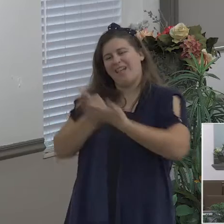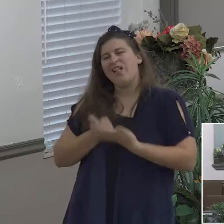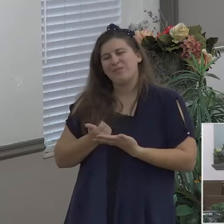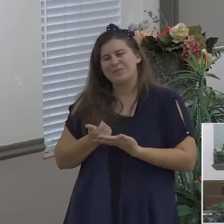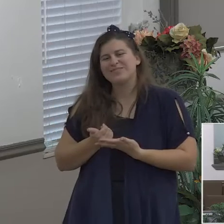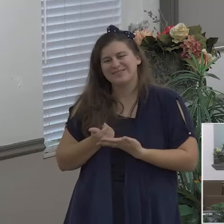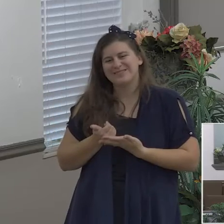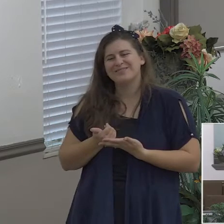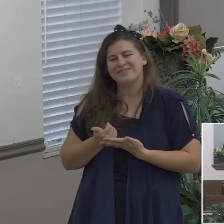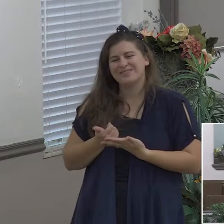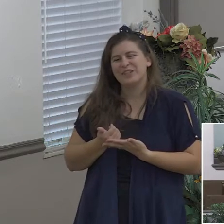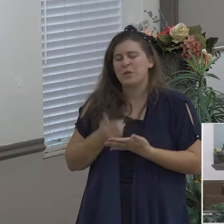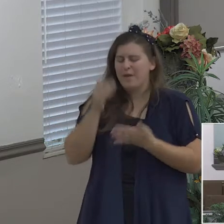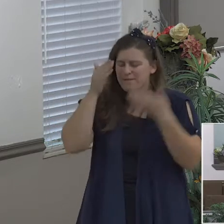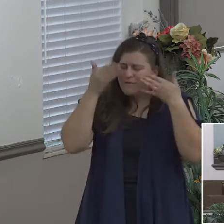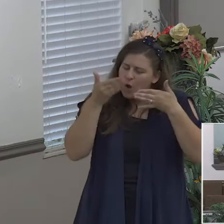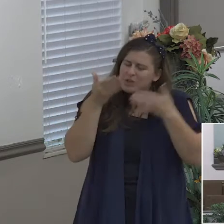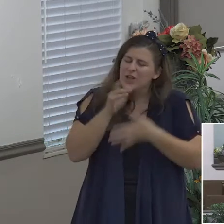choices